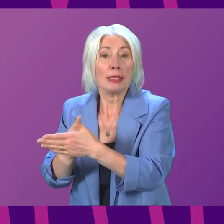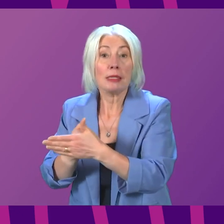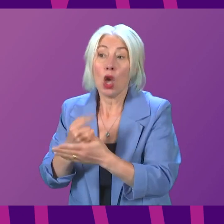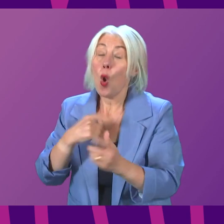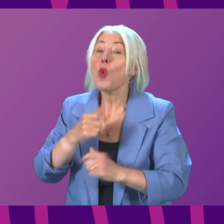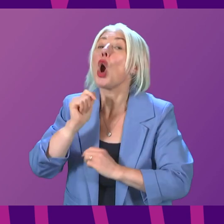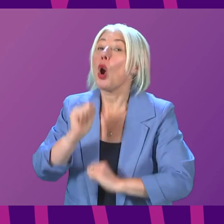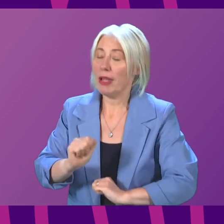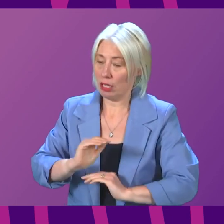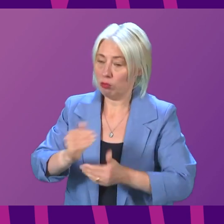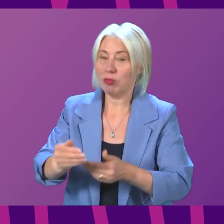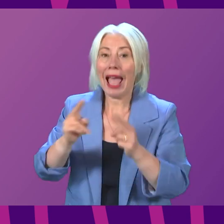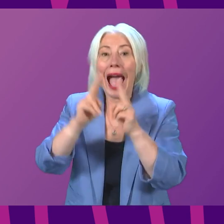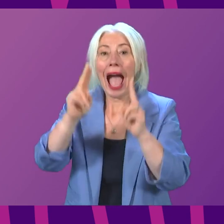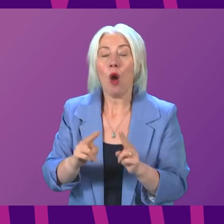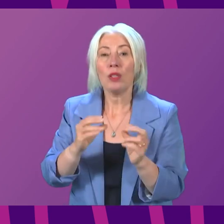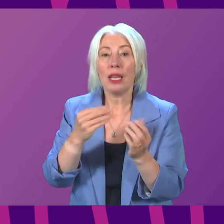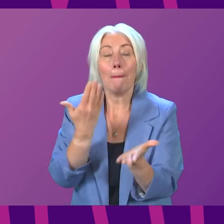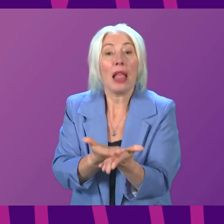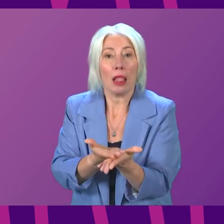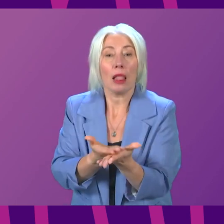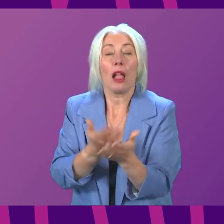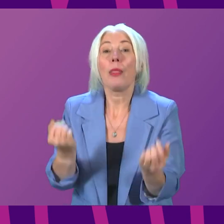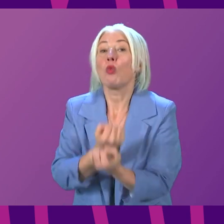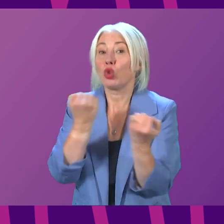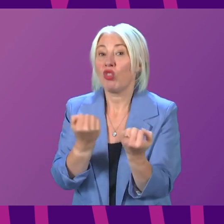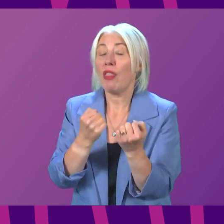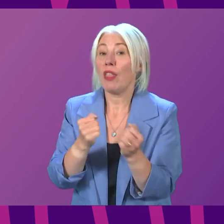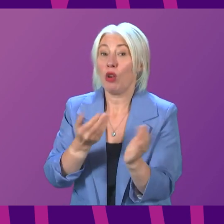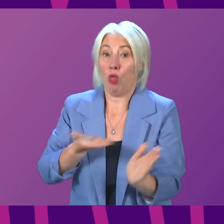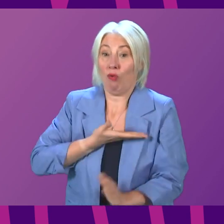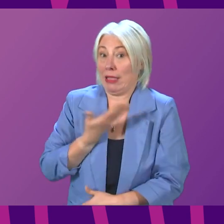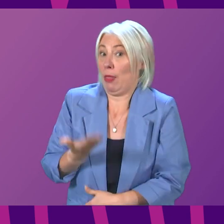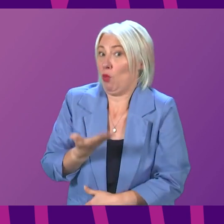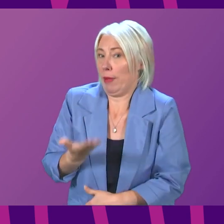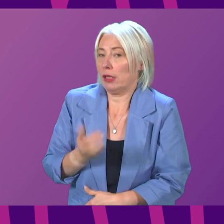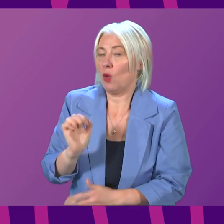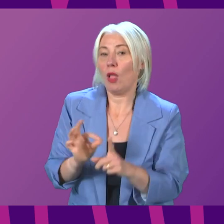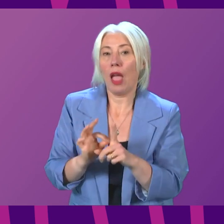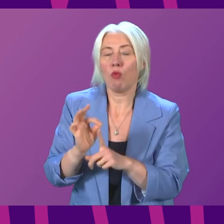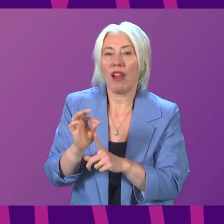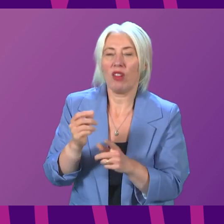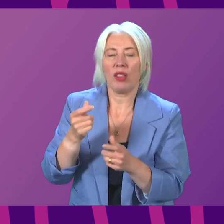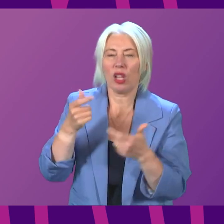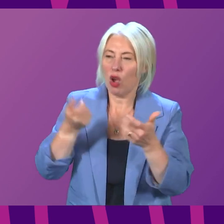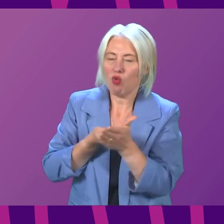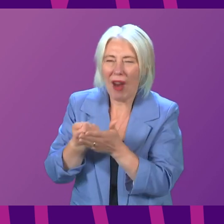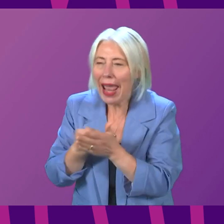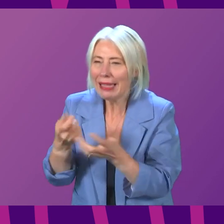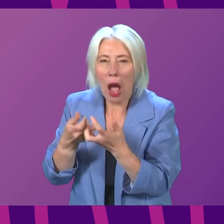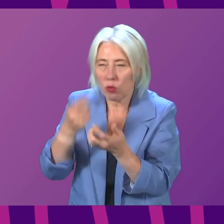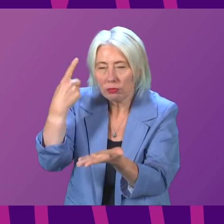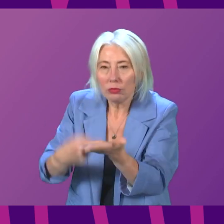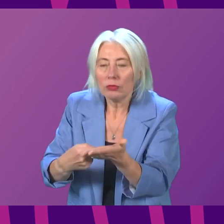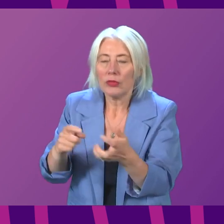to introducing a housing bill that will further strengthen these existing rights by improving rent adjudication and setting out the